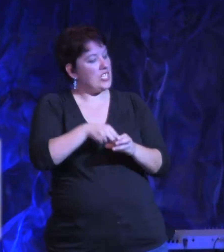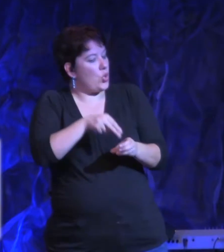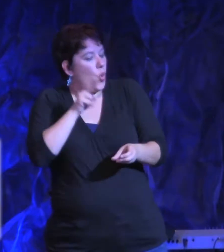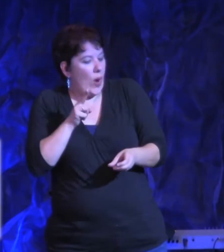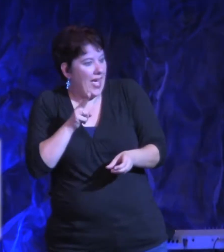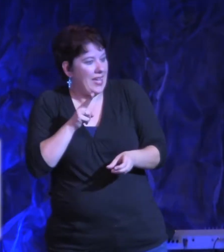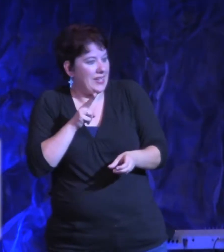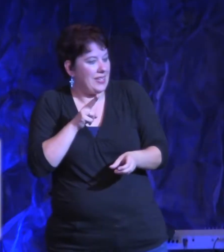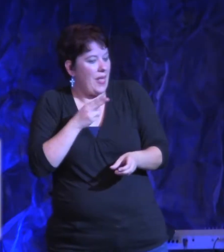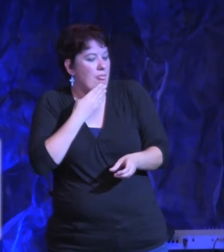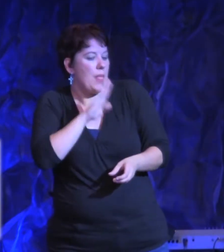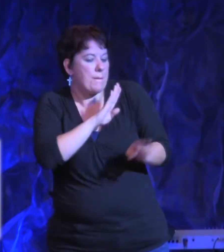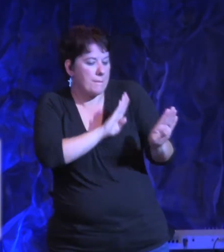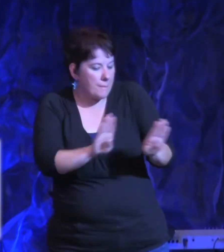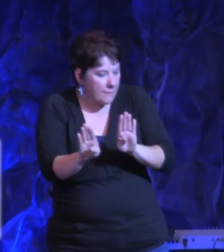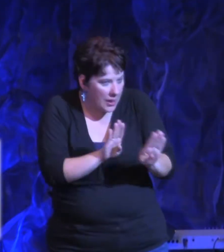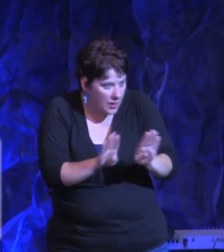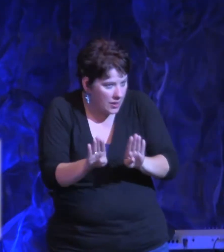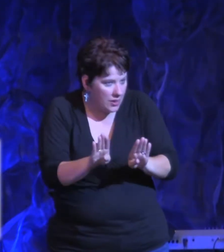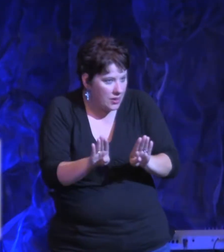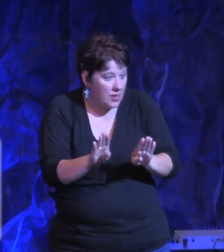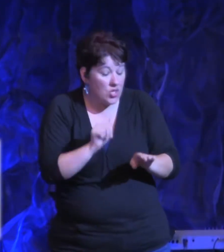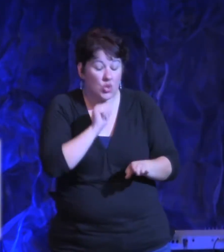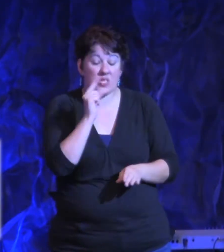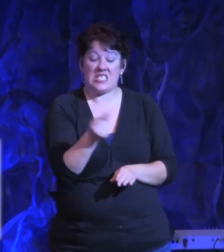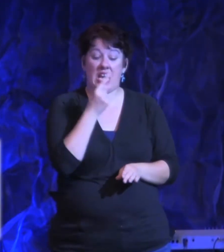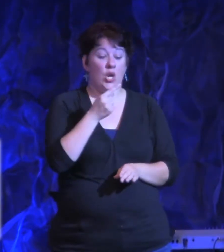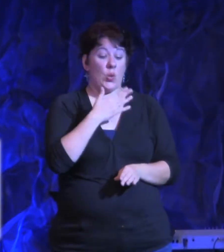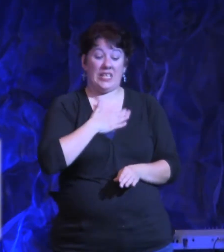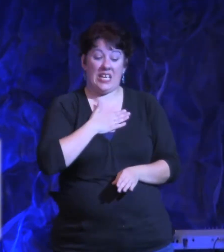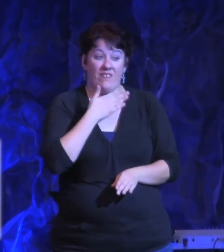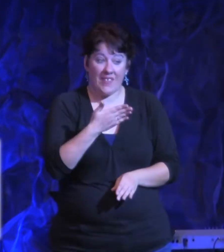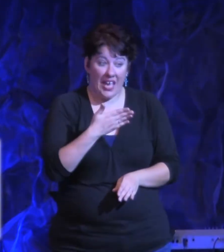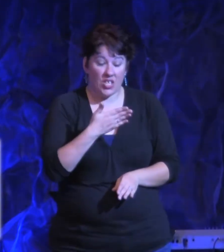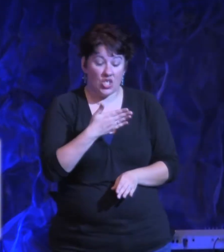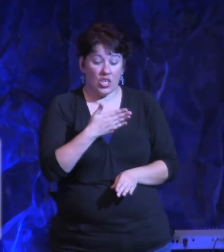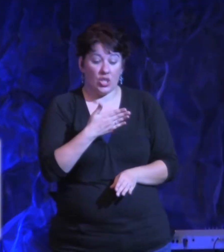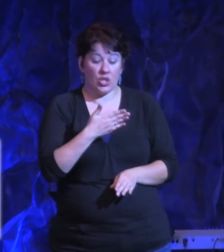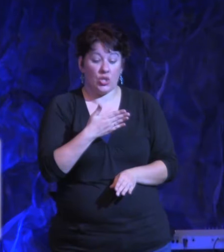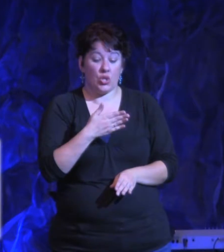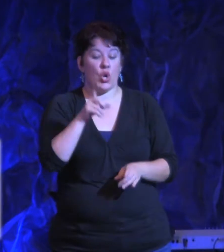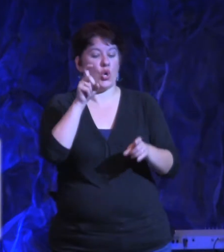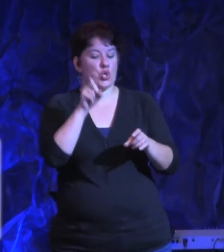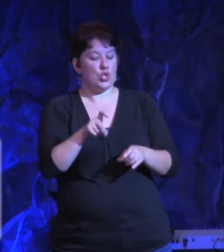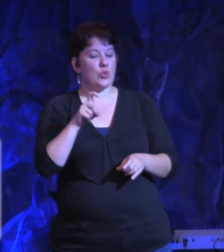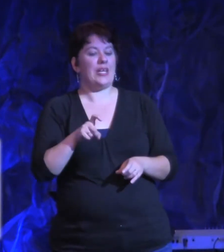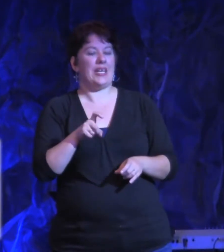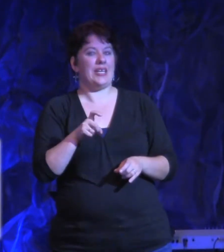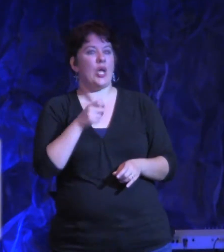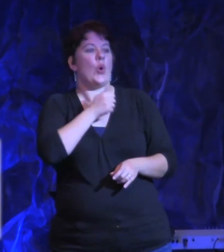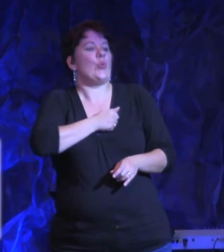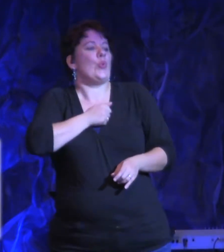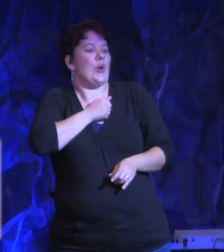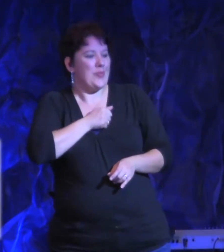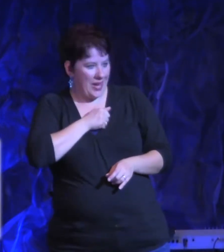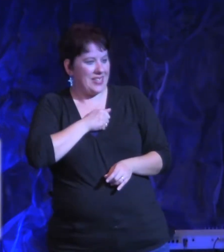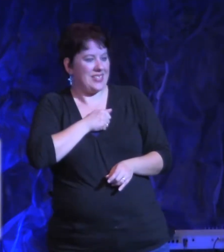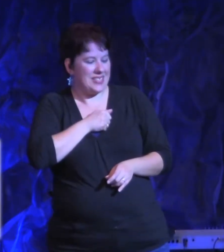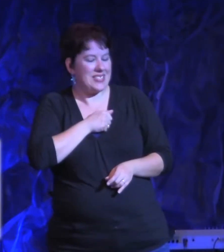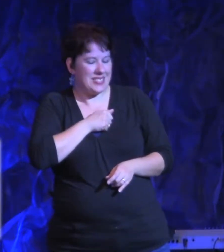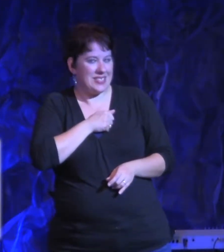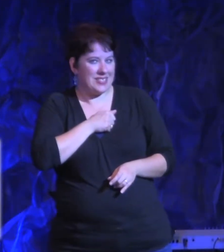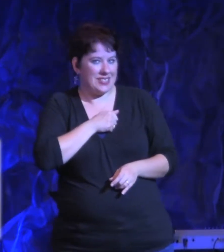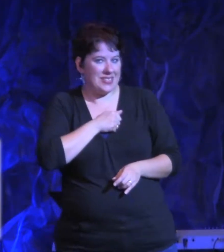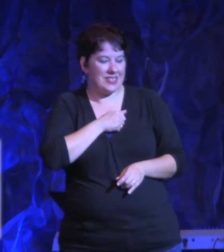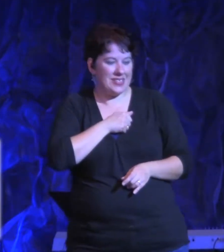And so you don't only need confession, you need repentance. You've got to change. You've got to be willing to get out of the pig's fin and go back to the